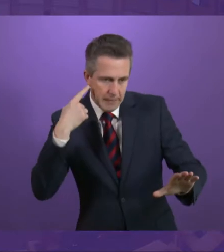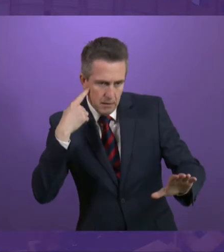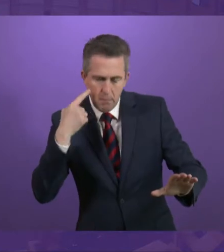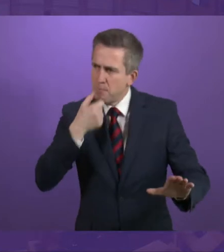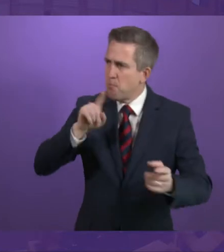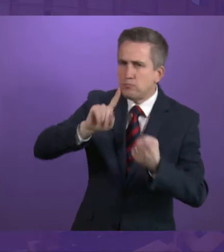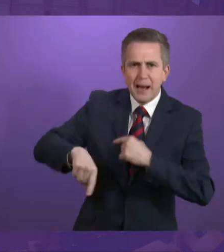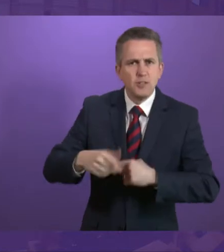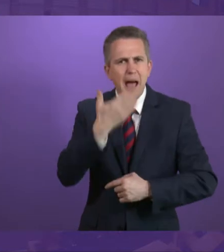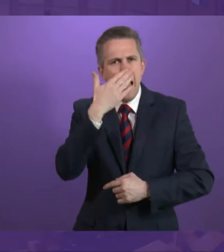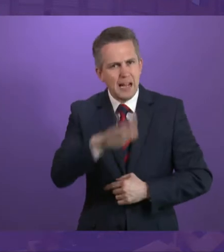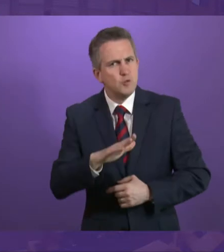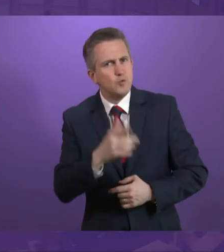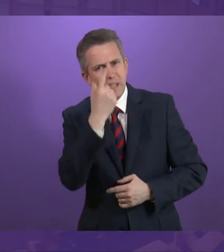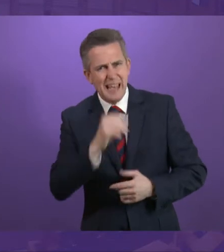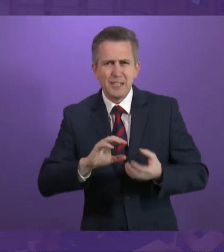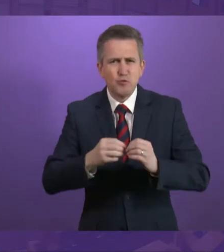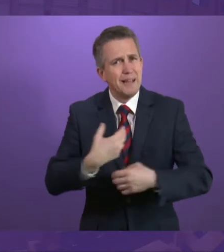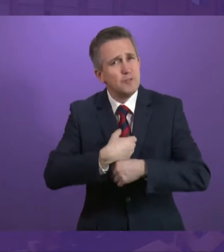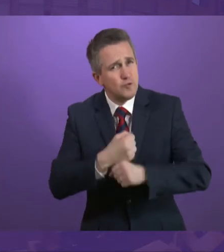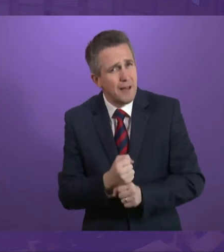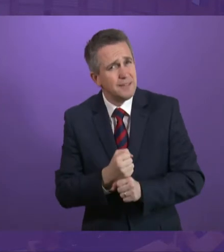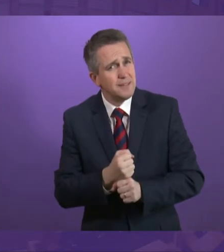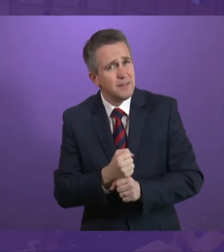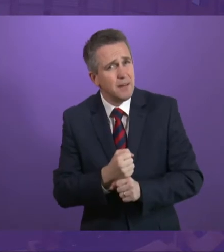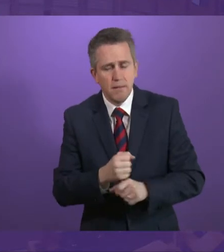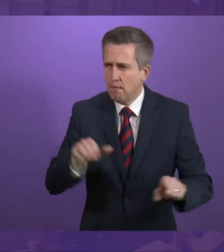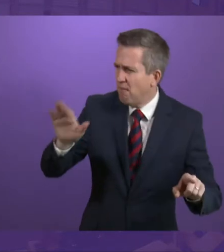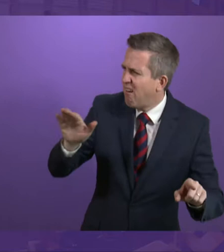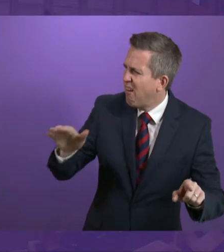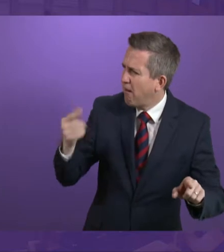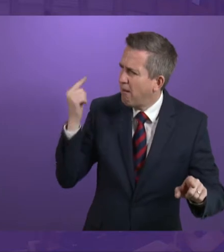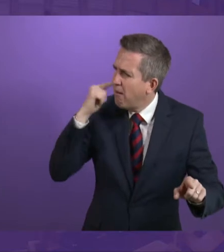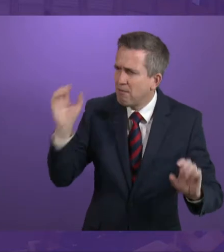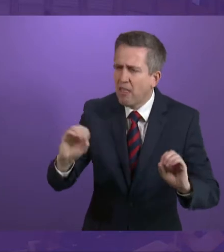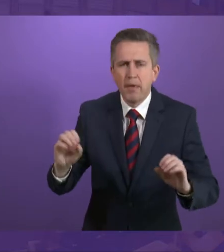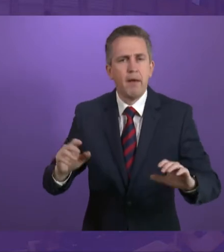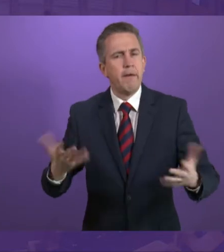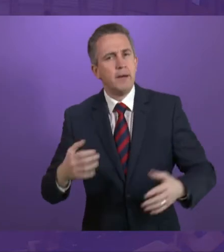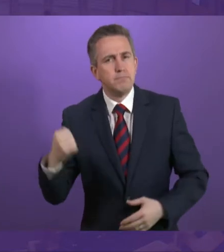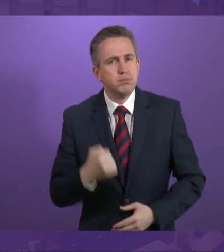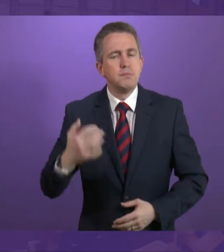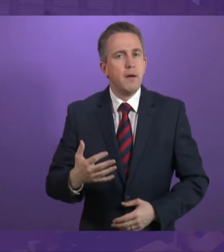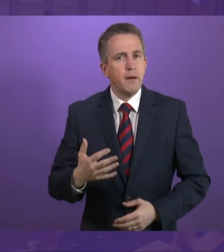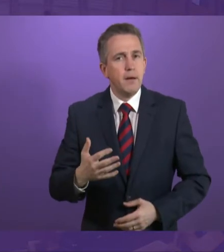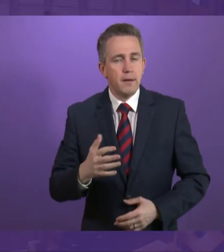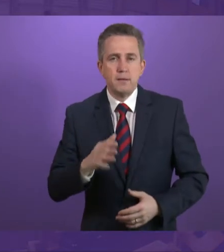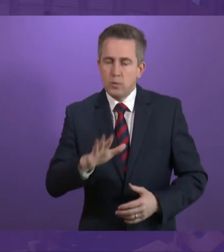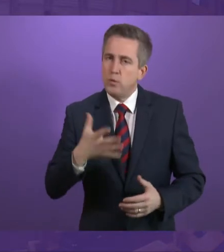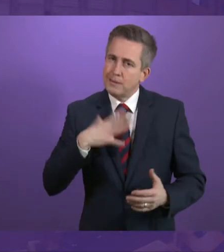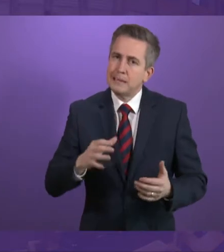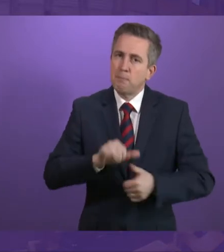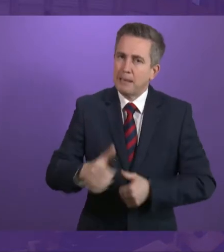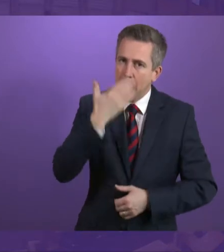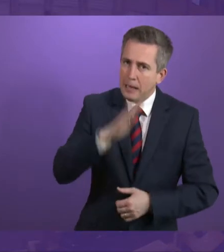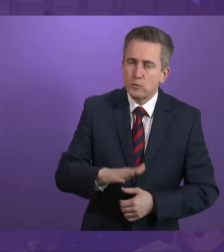hearing loss can be a source of stress, as many people react inappropriately to those who are unable to hear, and